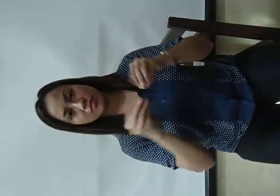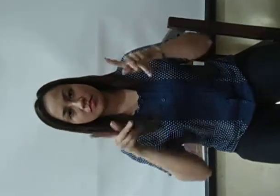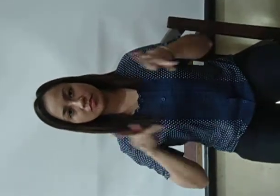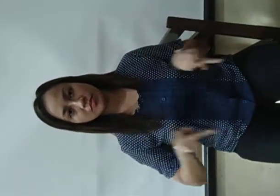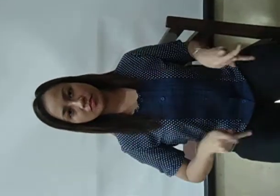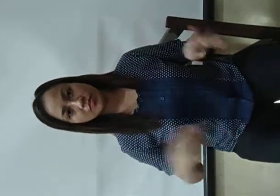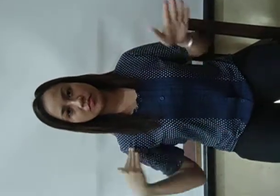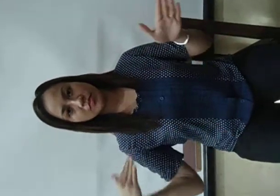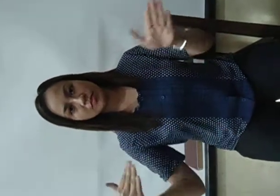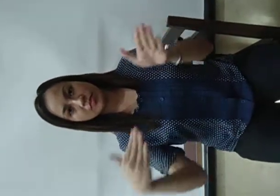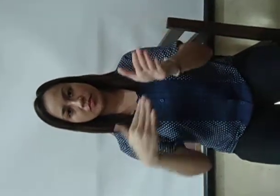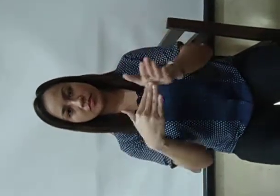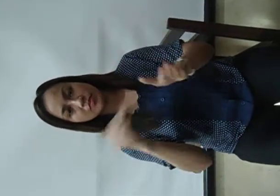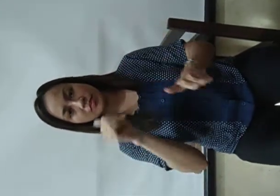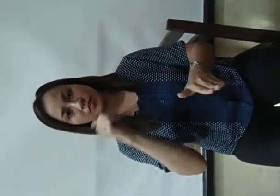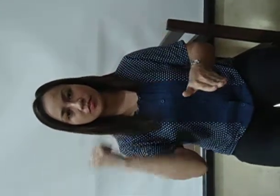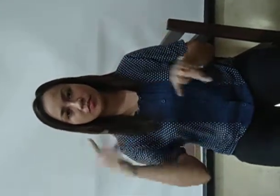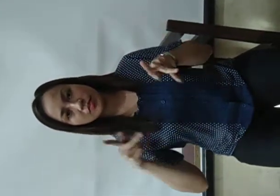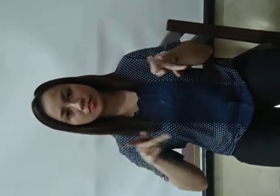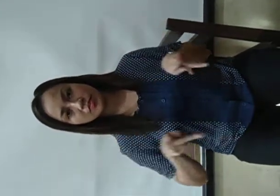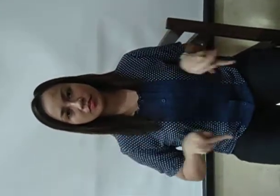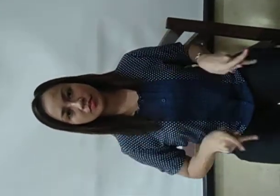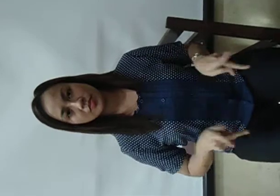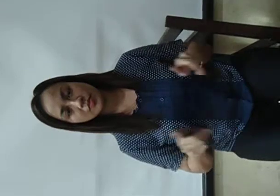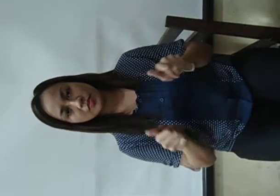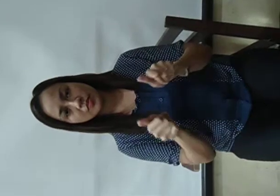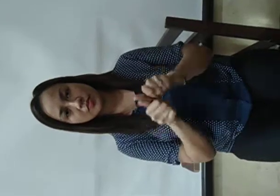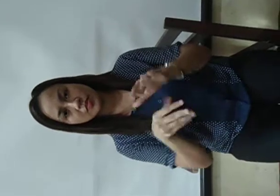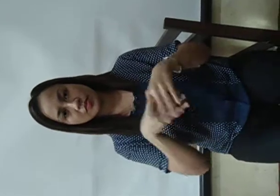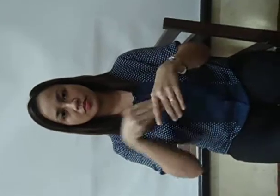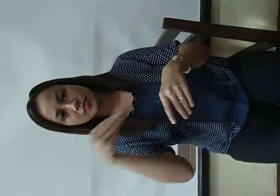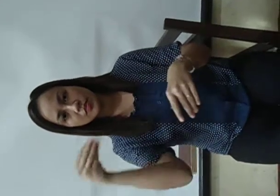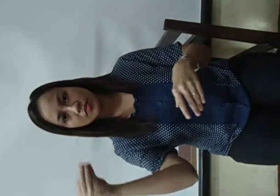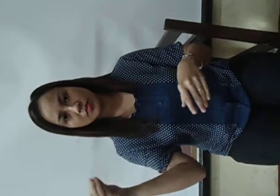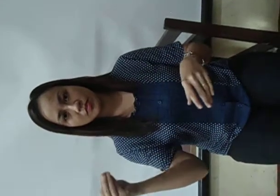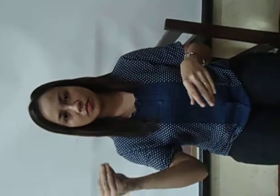another person, without that person's consent.